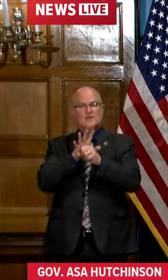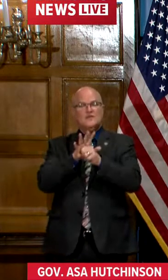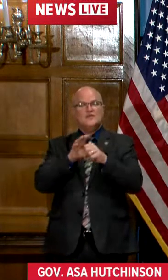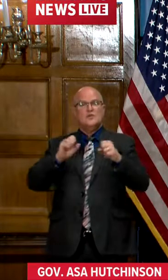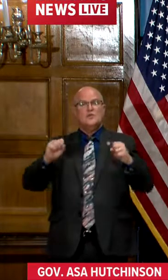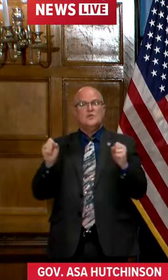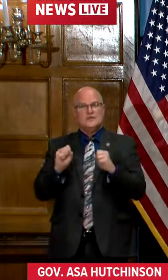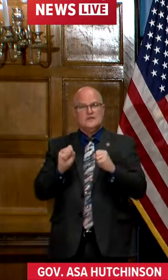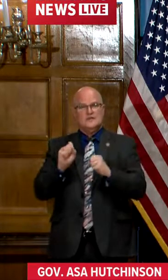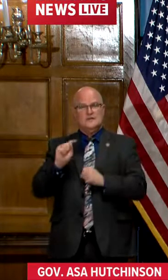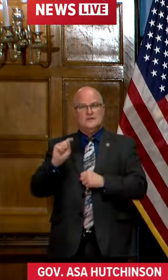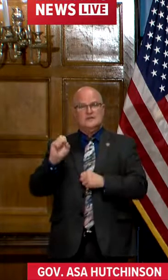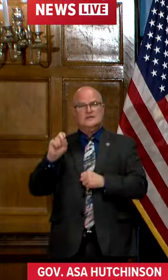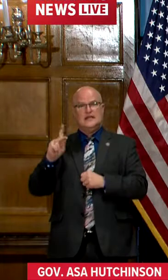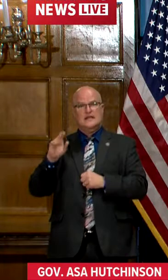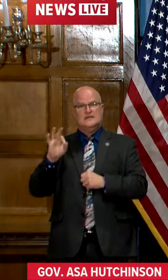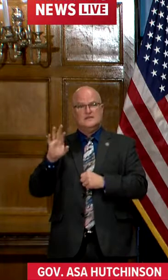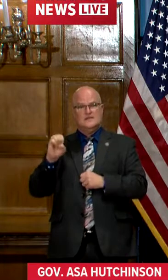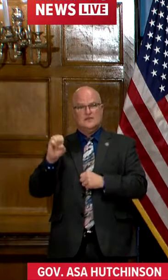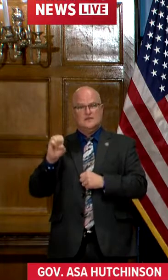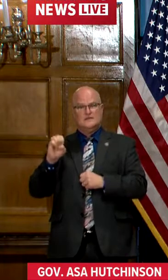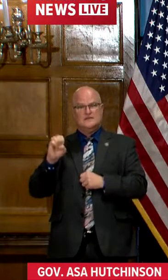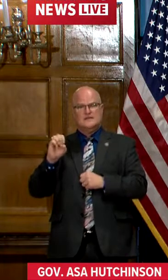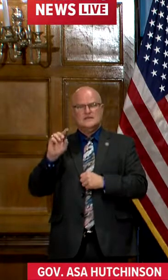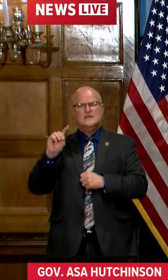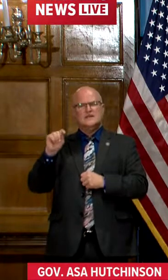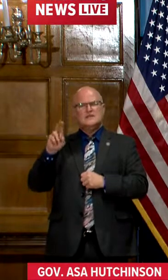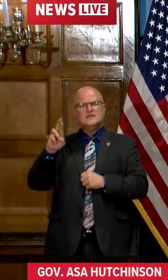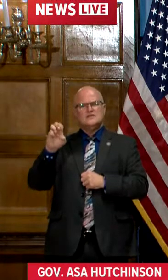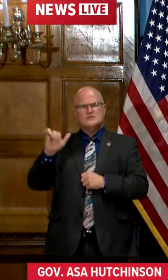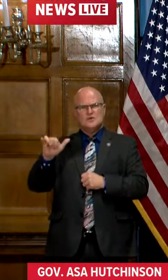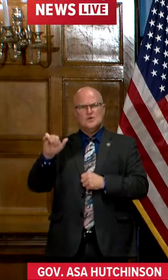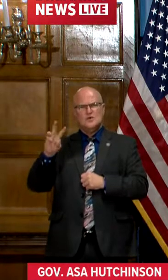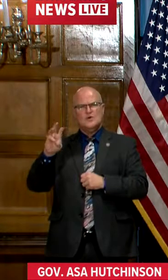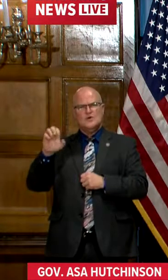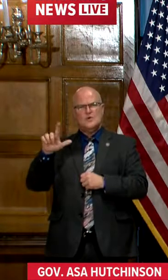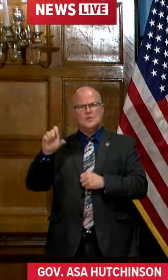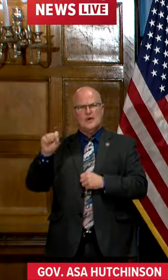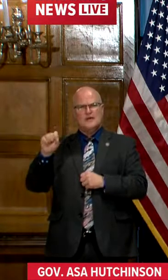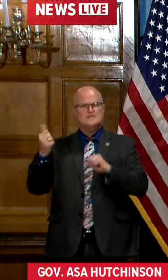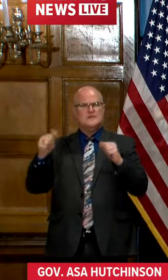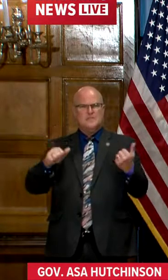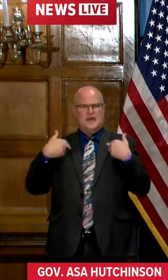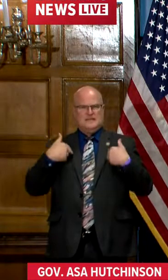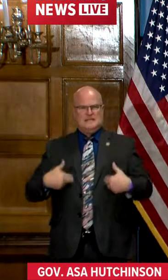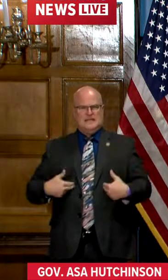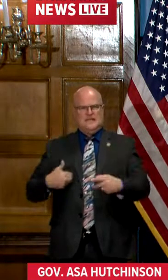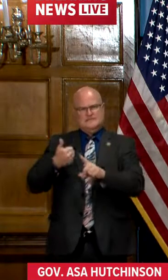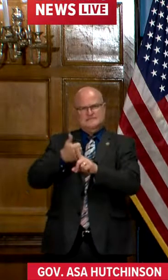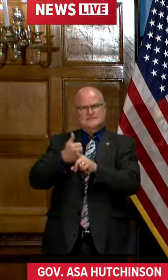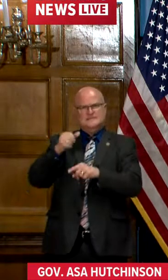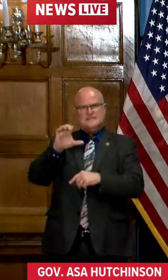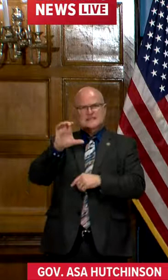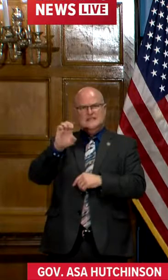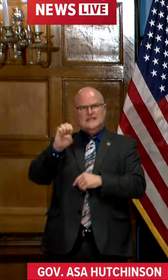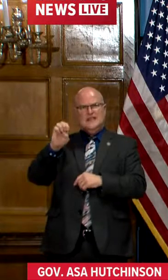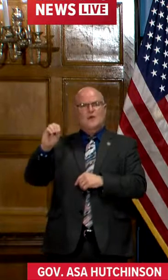Task Force. Troy Wells, a Baptist Health CEO, indicated that